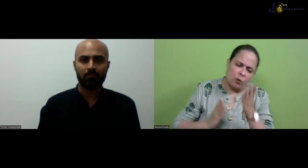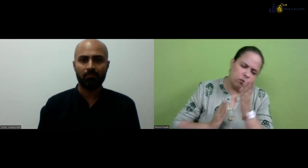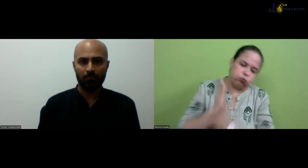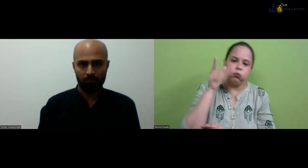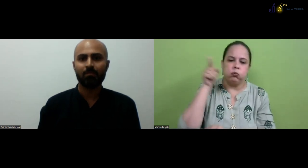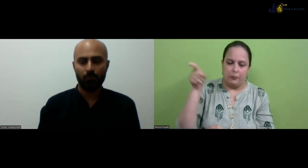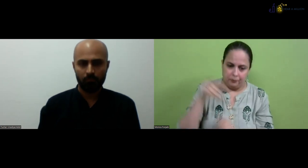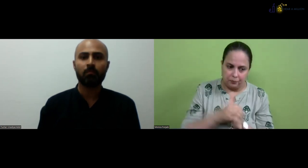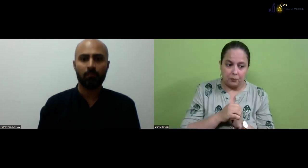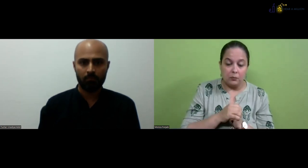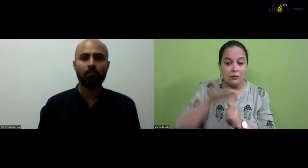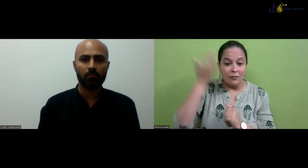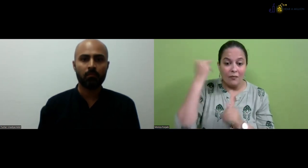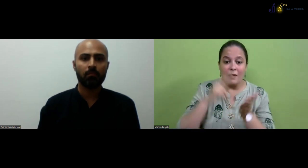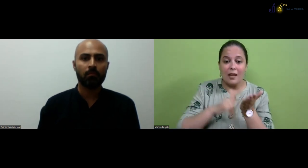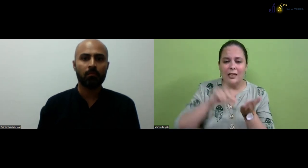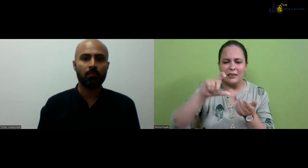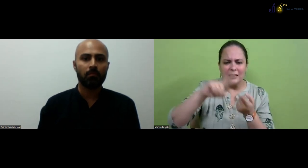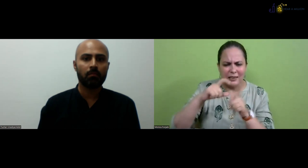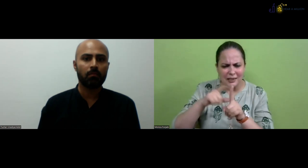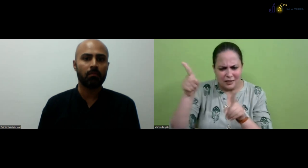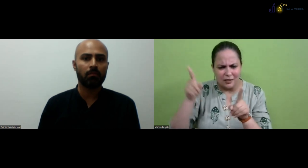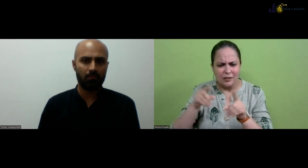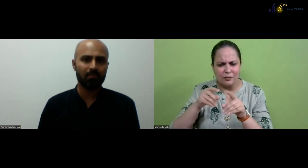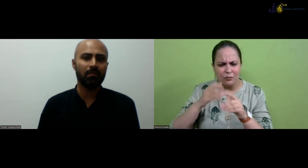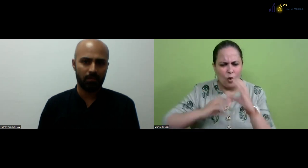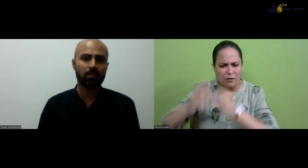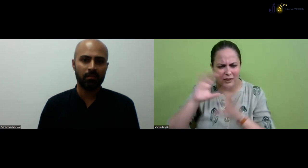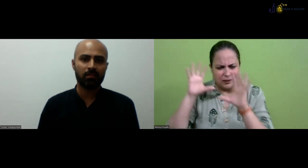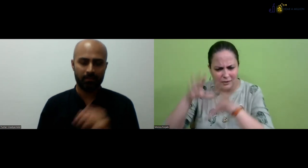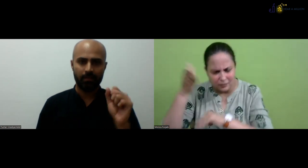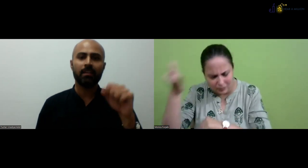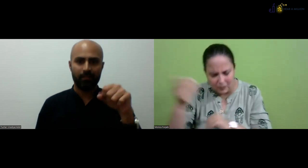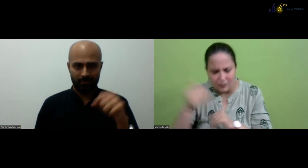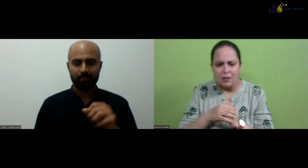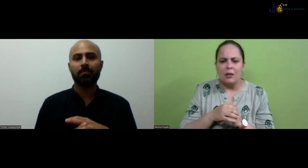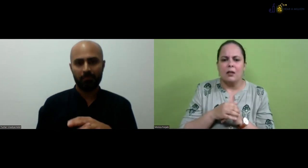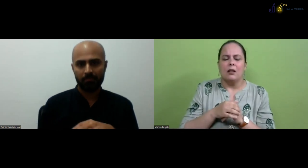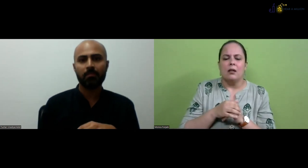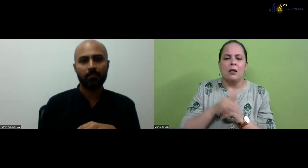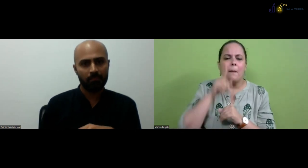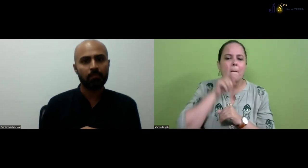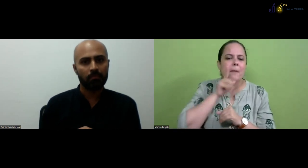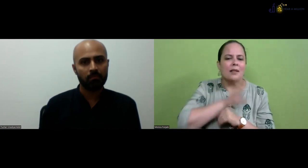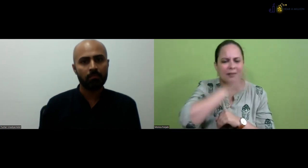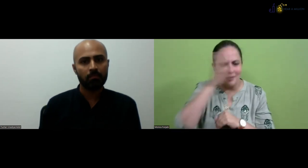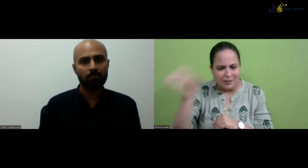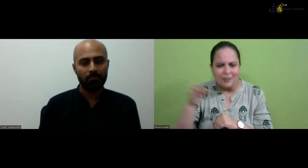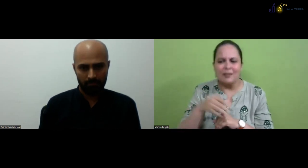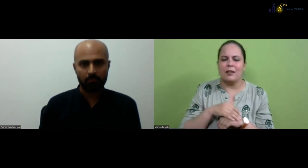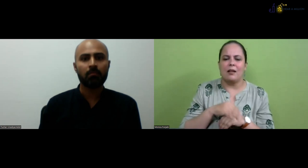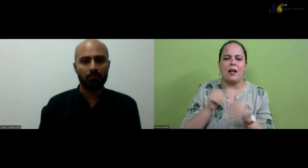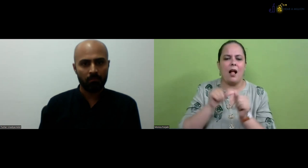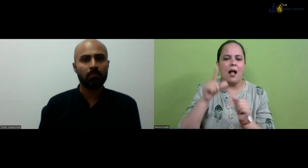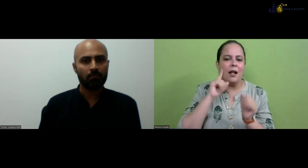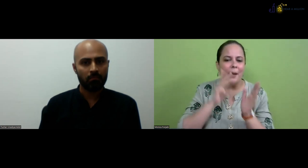long time. So that was the thing which those people, they were listening to them also. So we had the conference earlier.